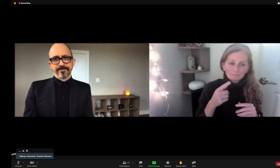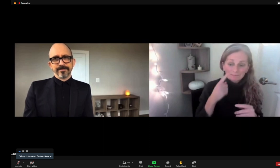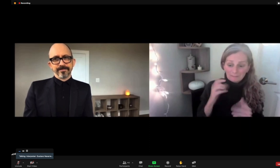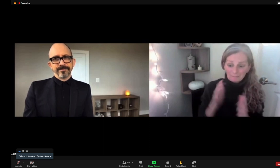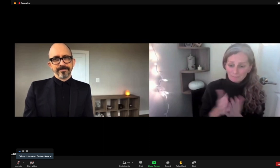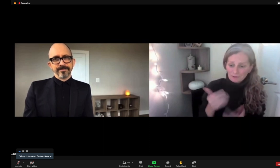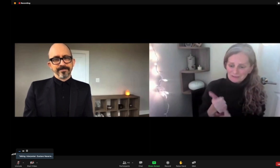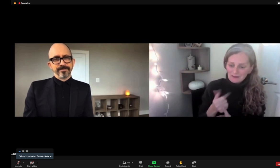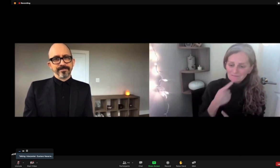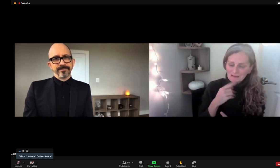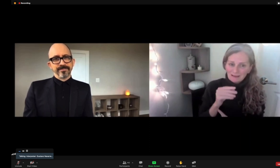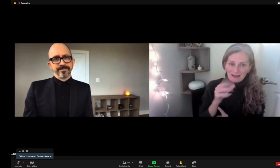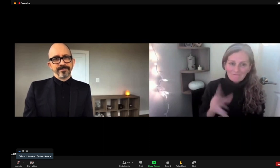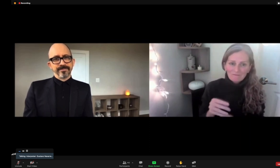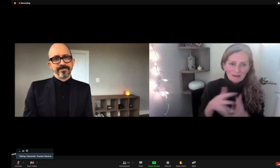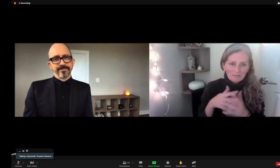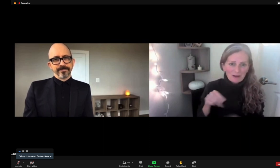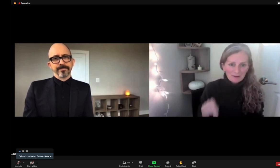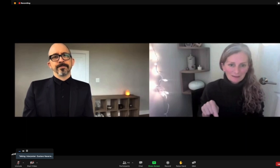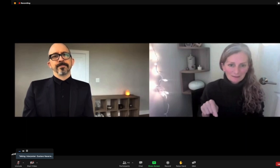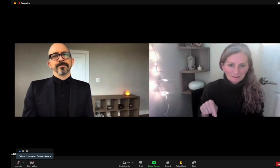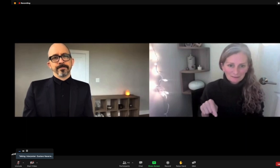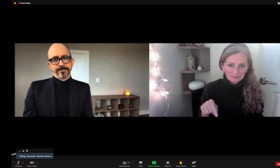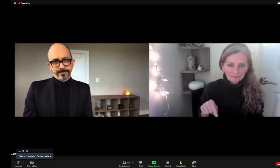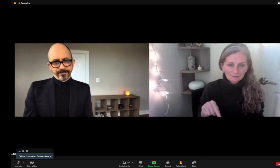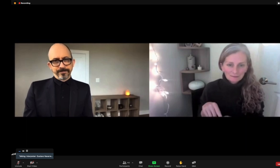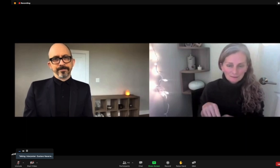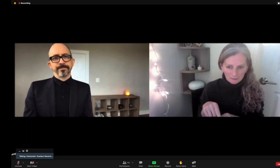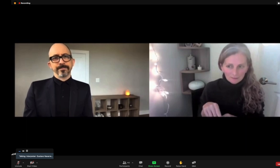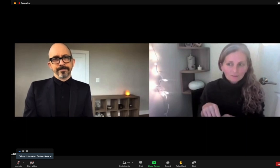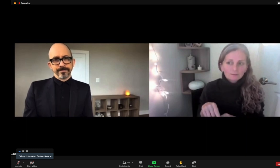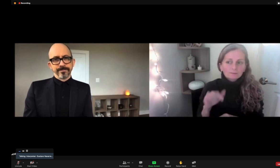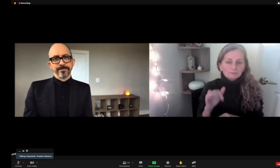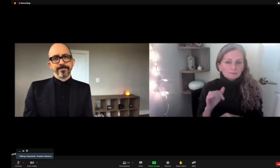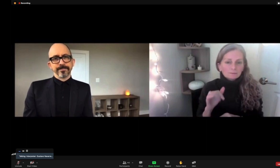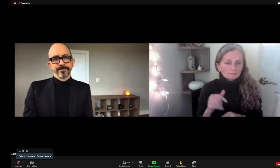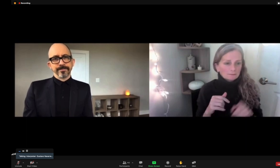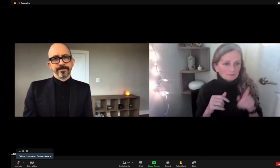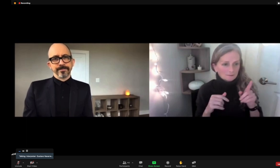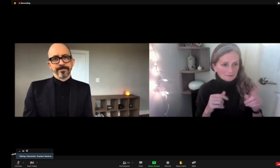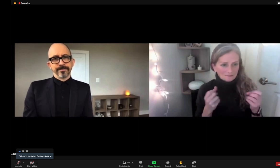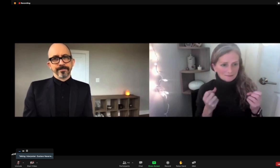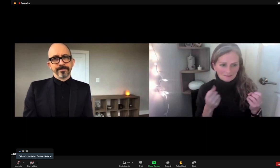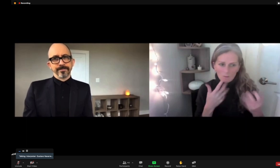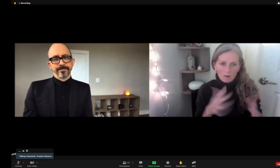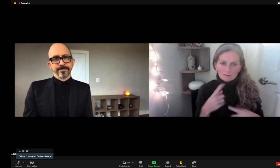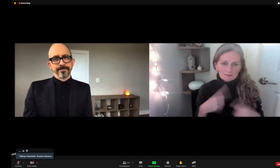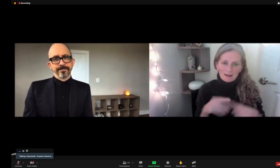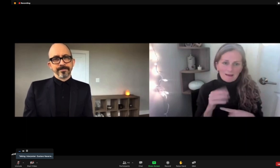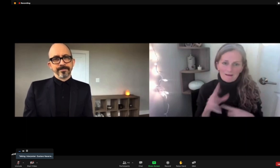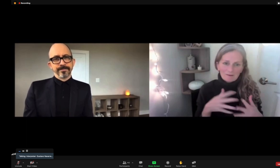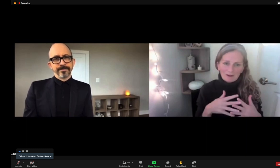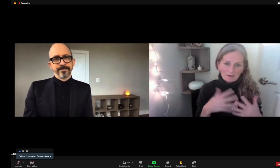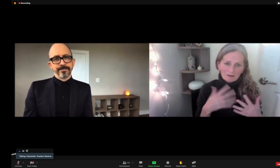that they felt that the book represented an African-American individual. However, they didn't want to sign